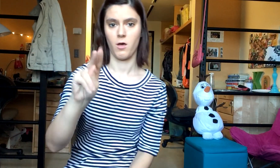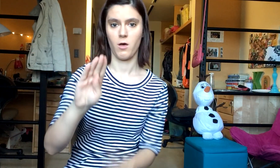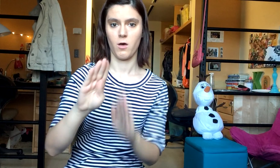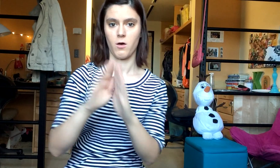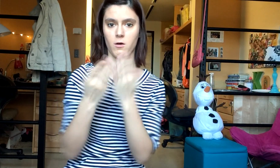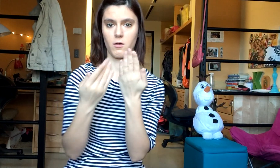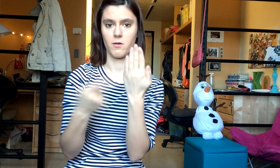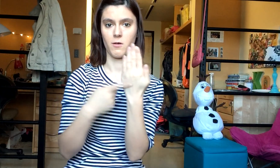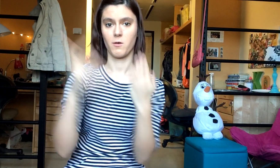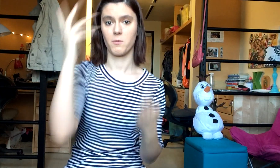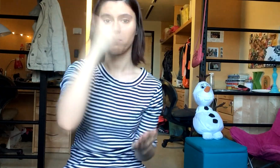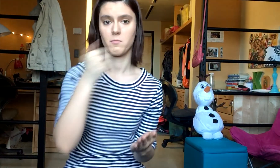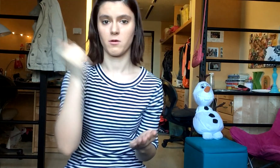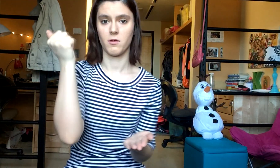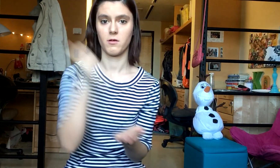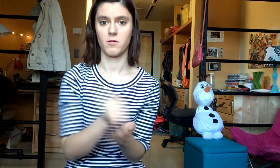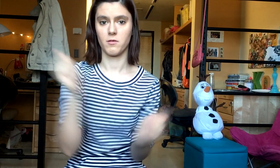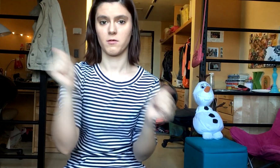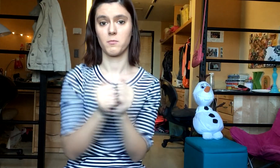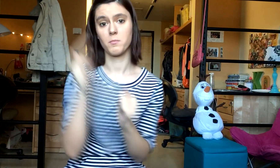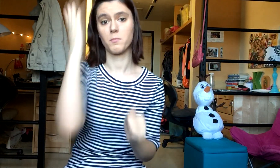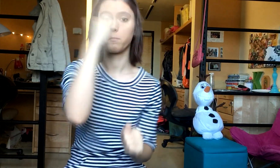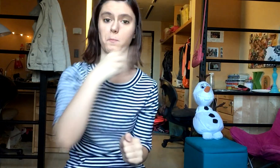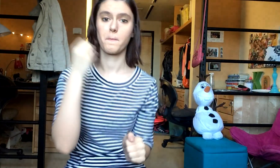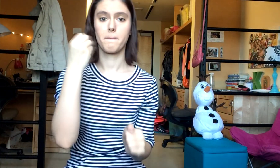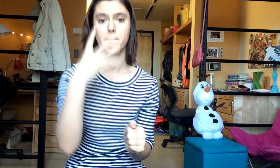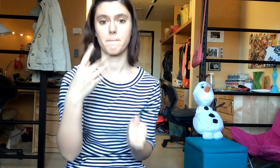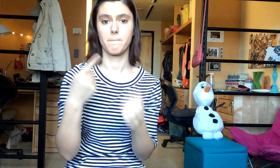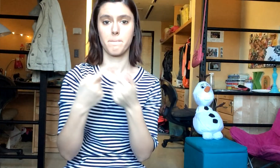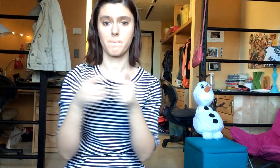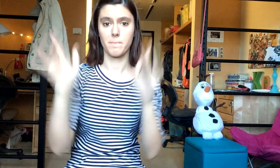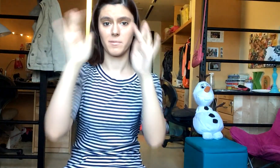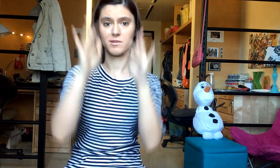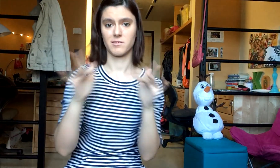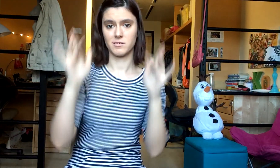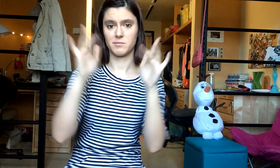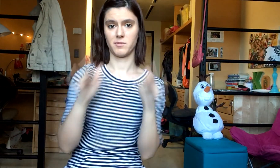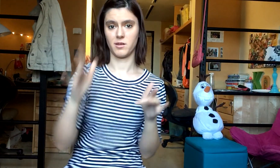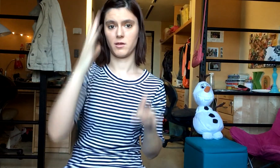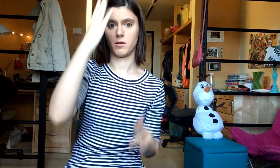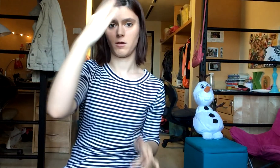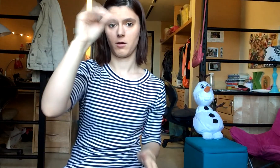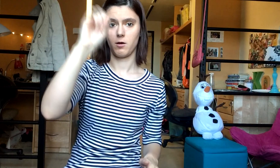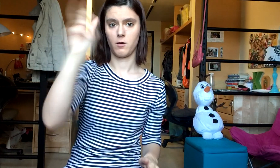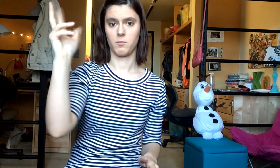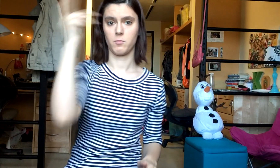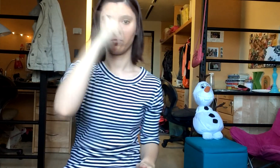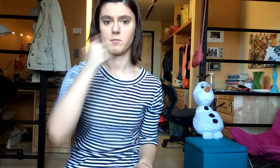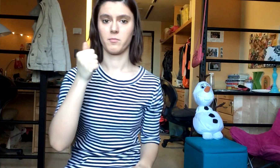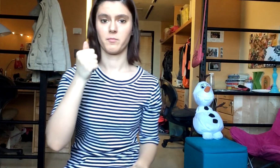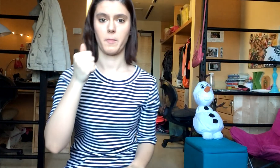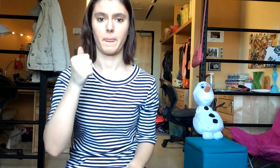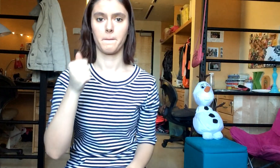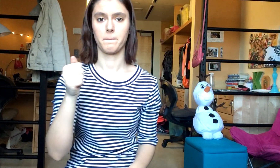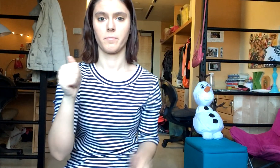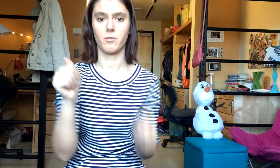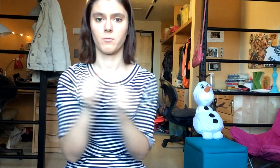Okay, you're covered, boy, pretty, stamped with a beauty mark But it's such a pity, a boy's so pretty With